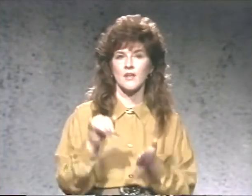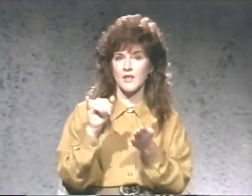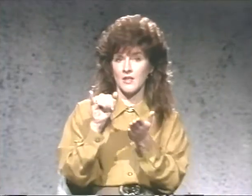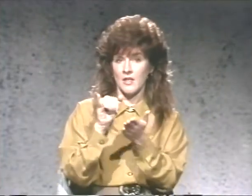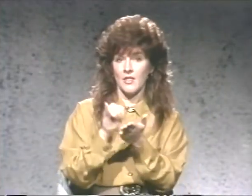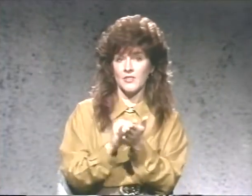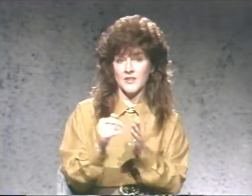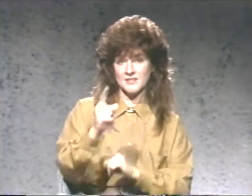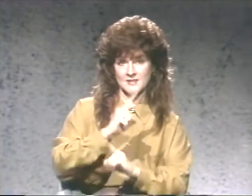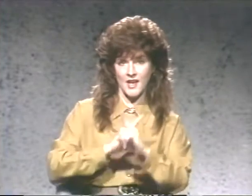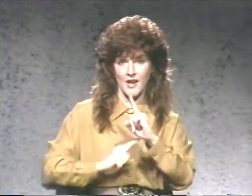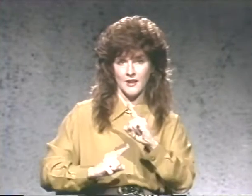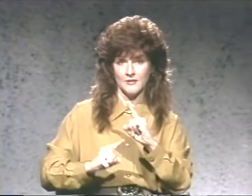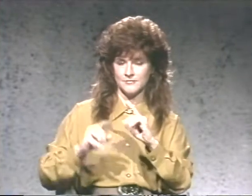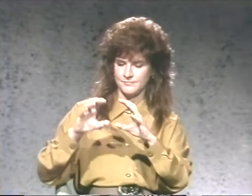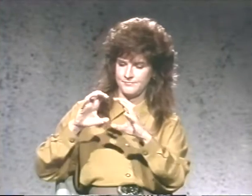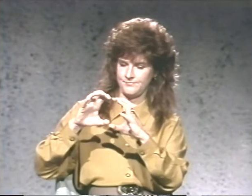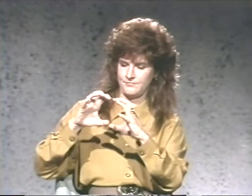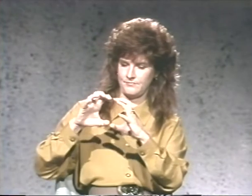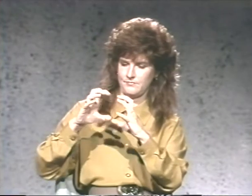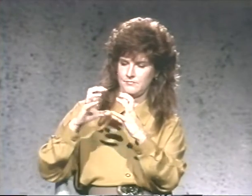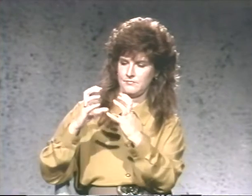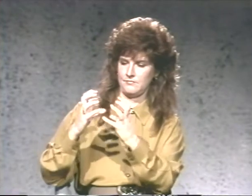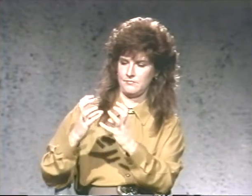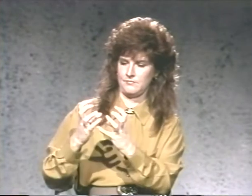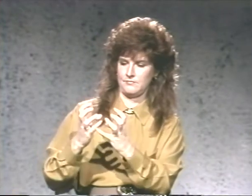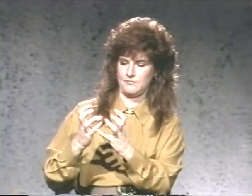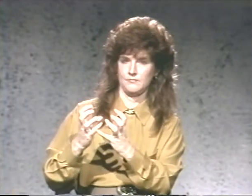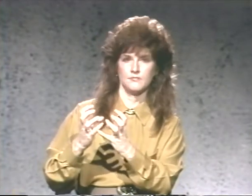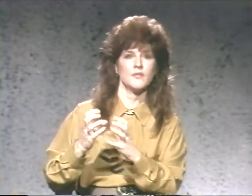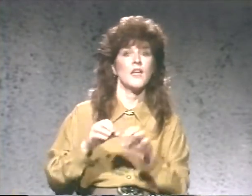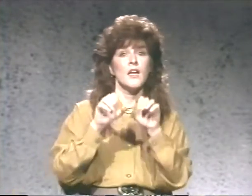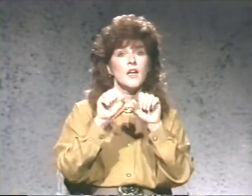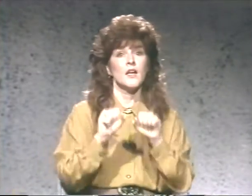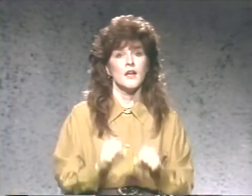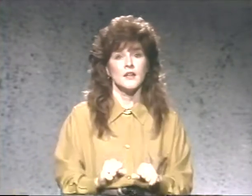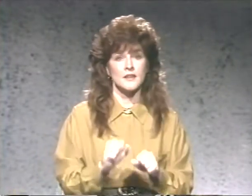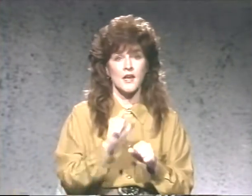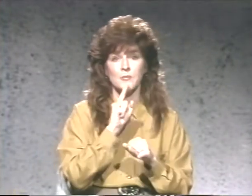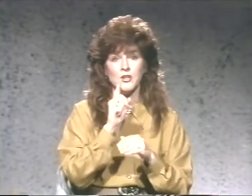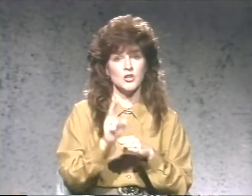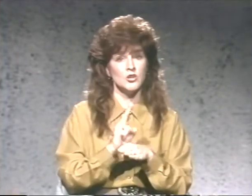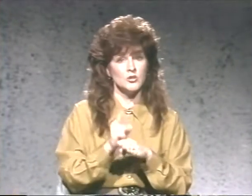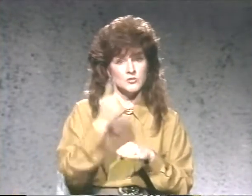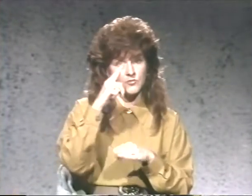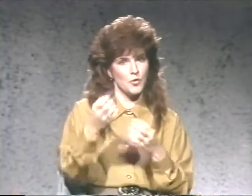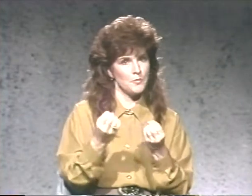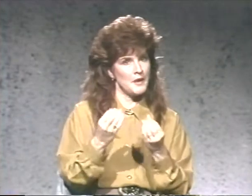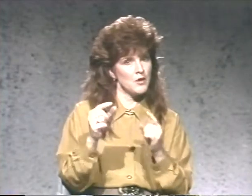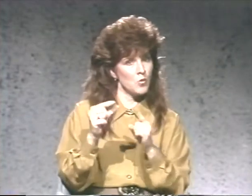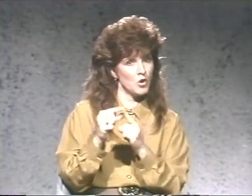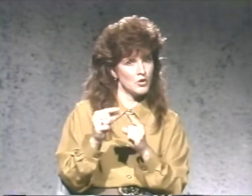This sign can be used for many words.